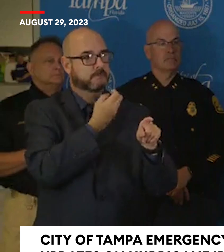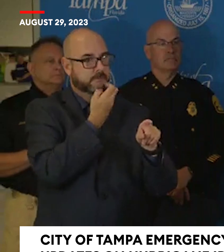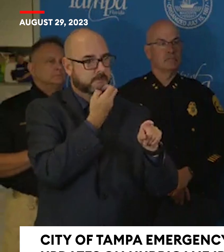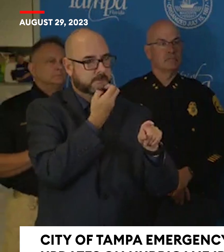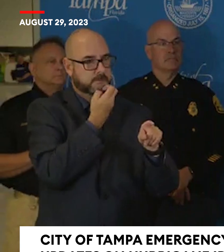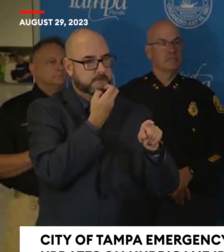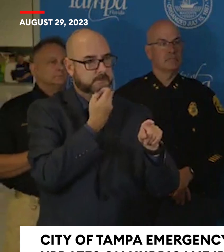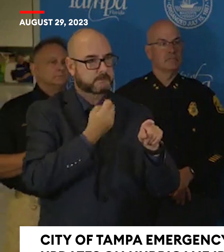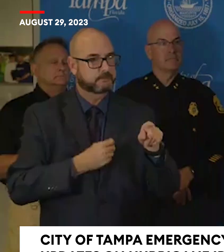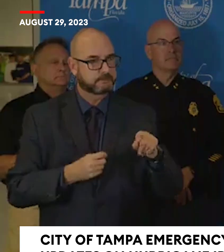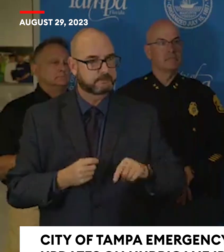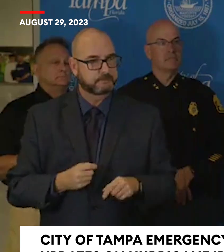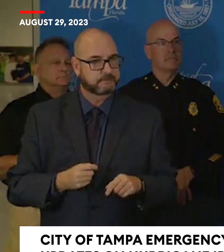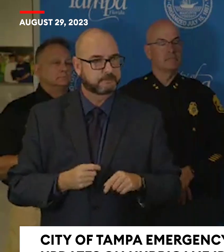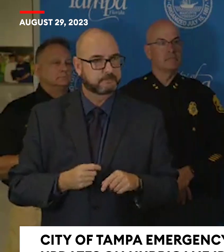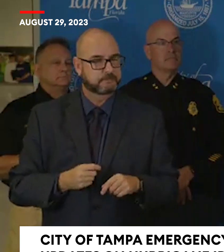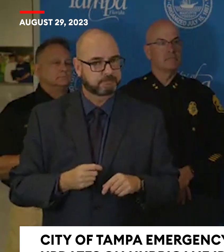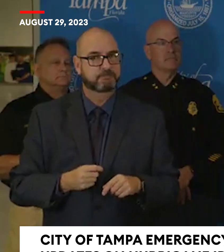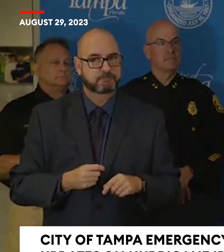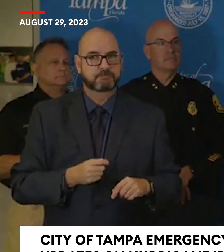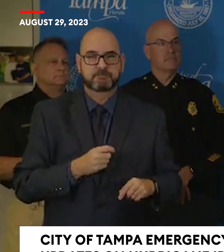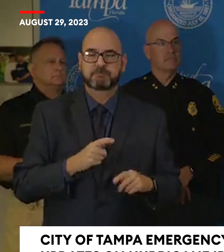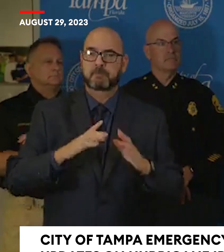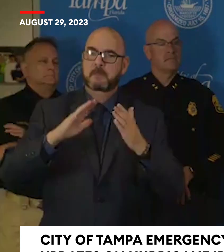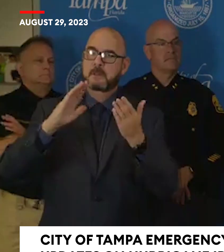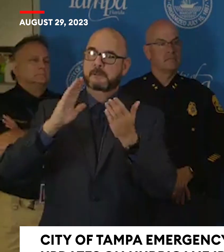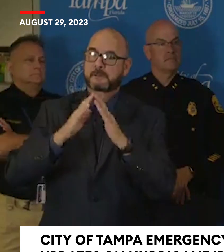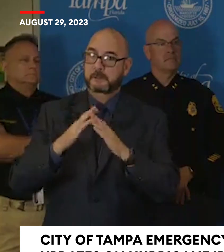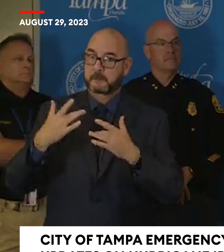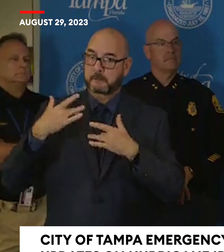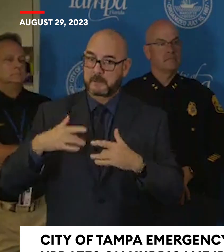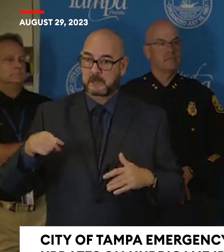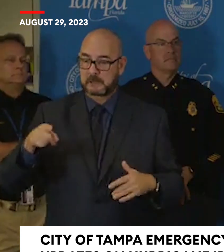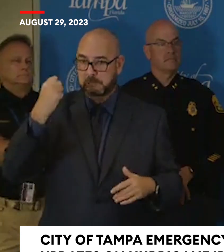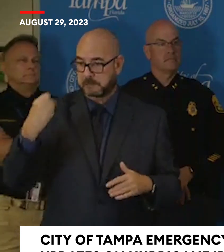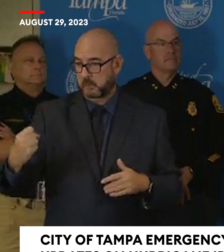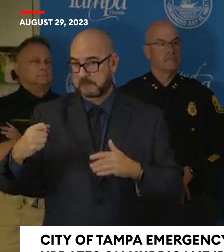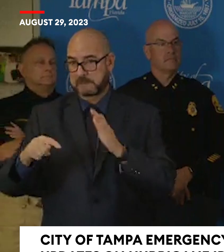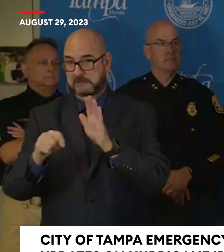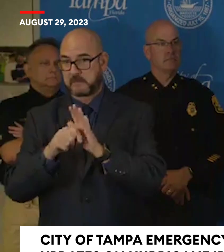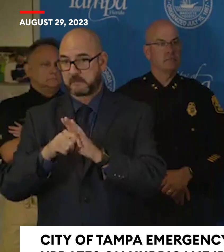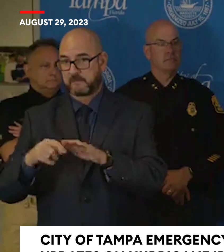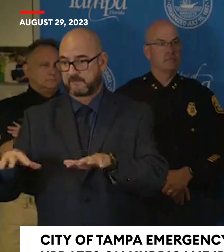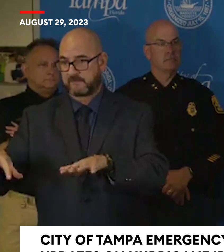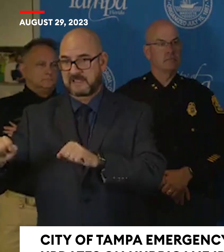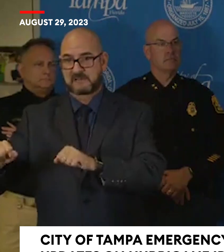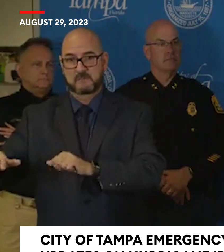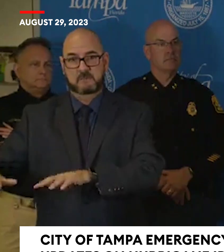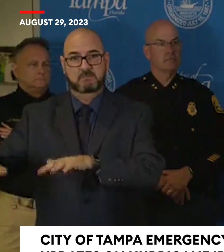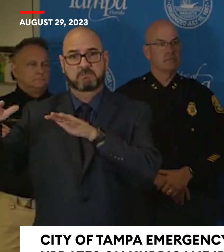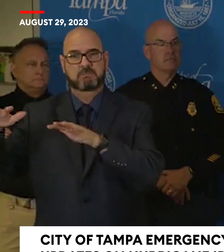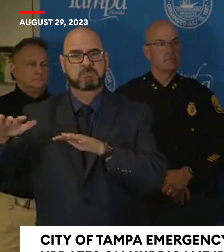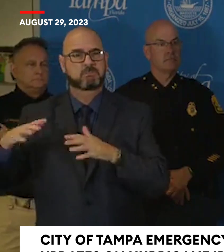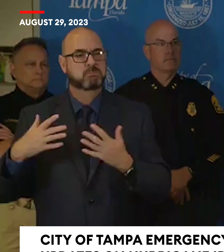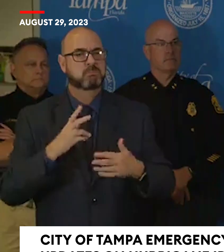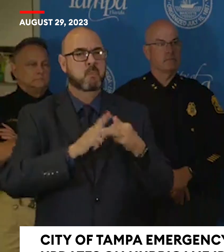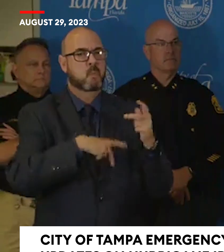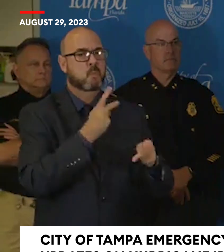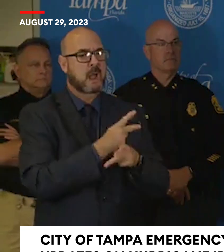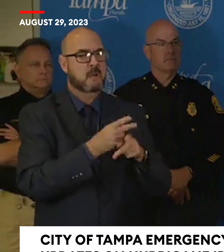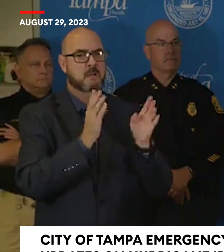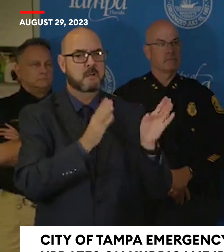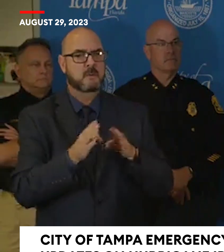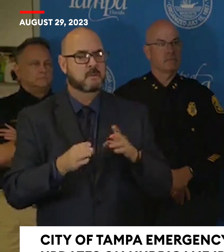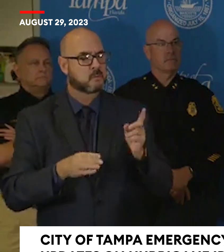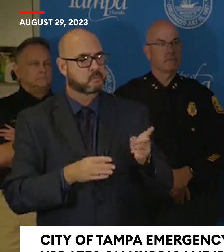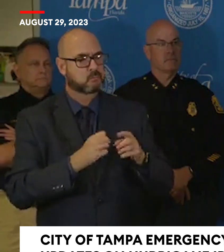especially South Tampa, that are very susceptible to flooding. What work has been done to make sure that these areas that